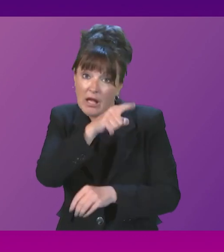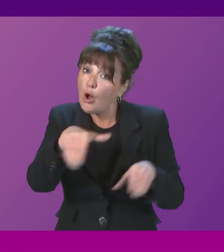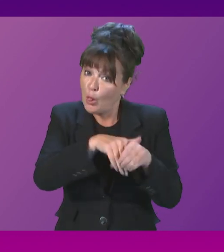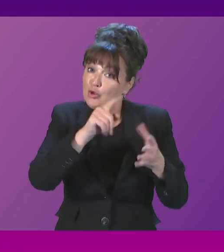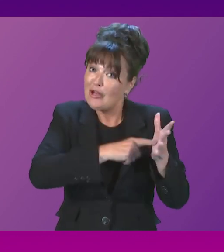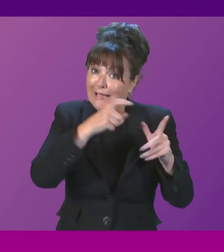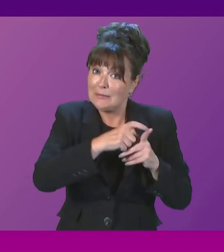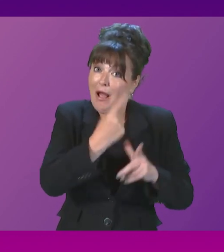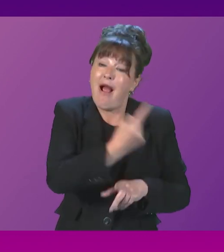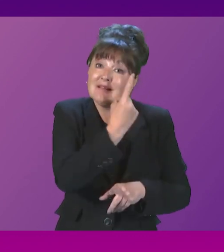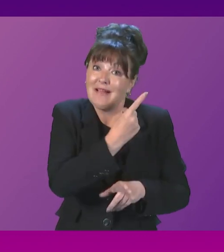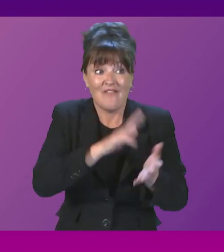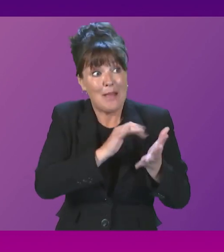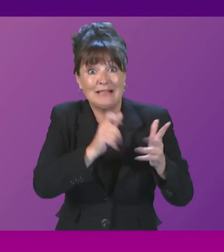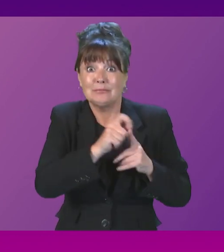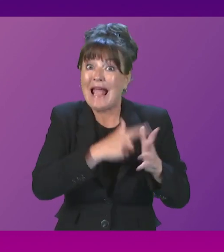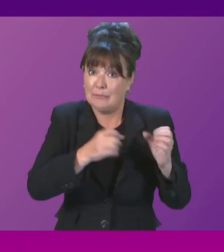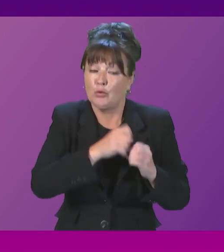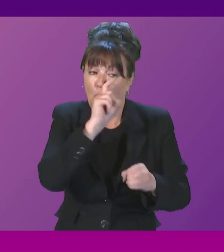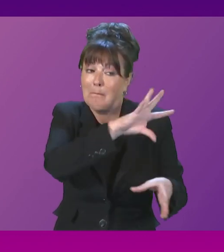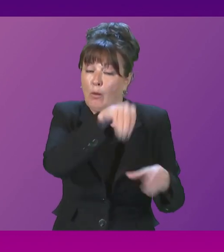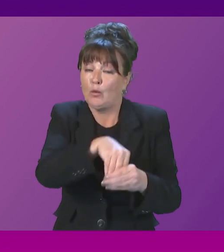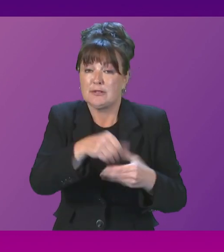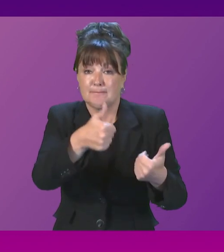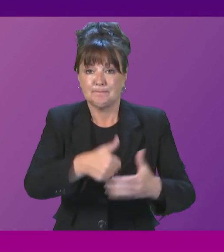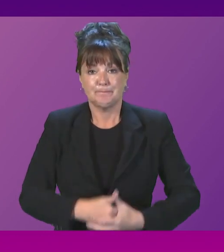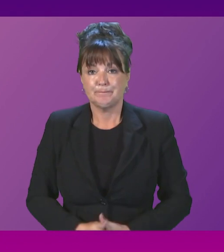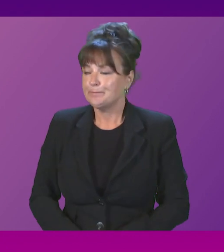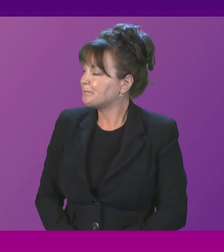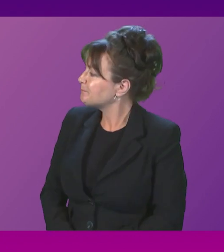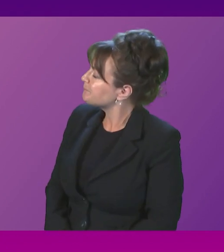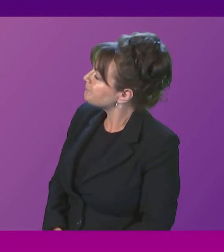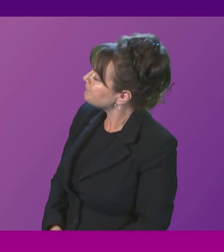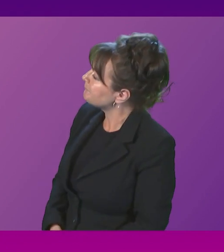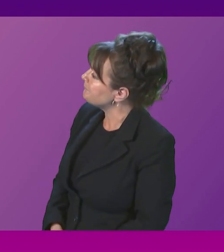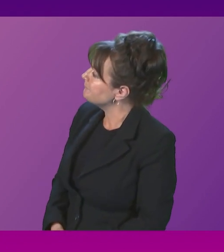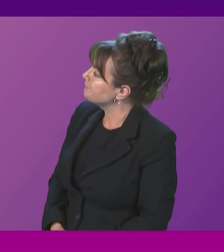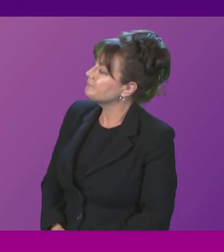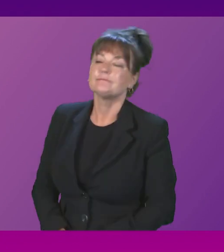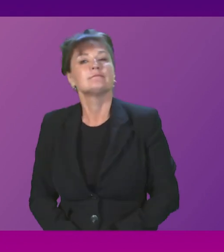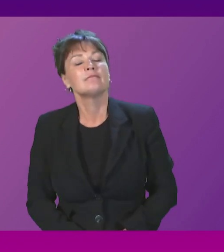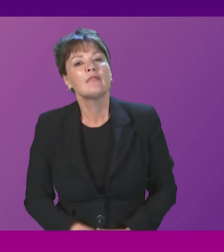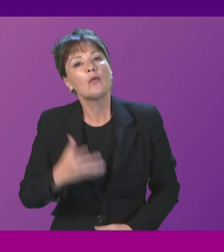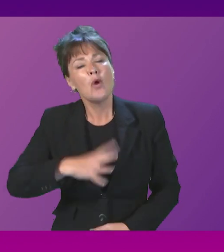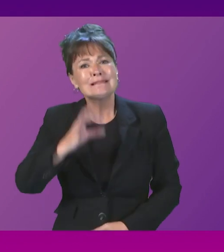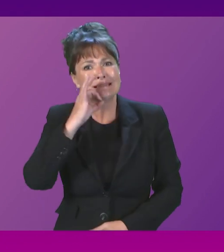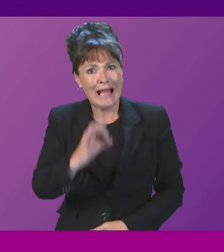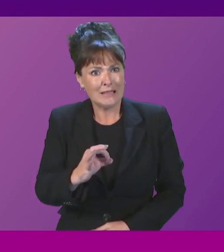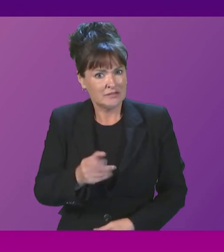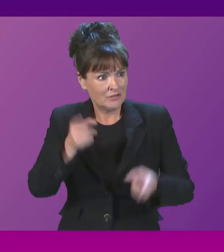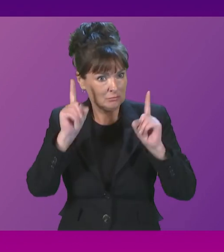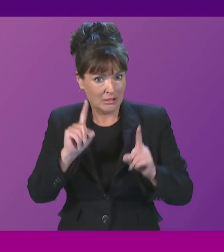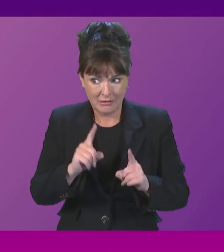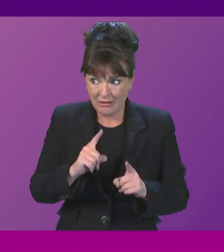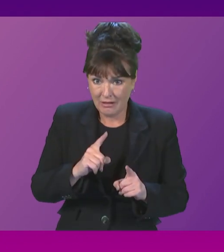representatives. Question number six, Julian Martin. Thank you, President and Officer. To ask the First Minister how the recent fall on the value of sterling